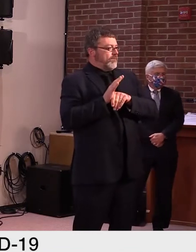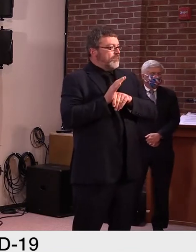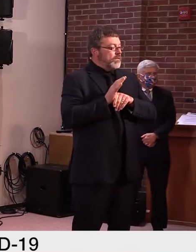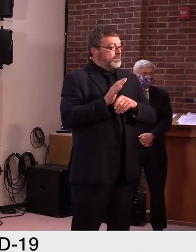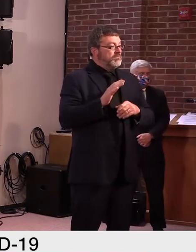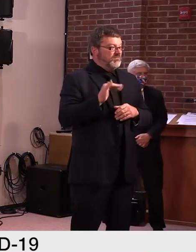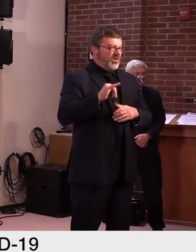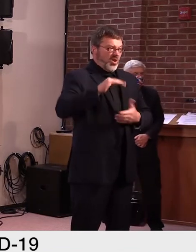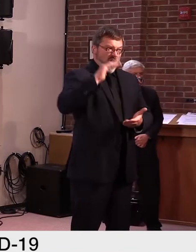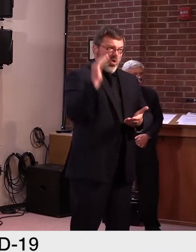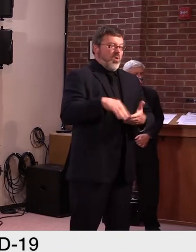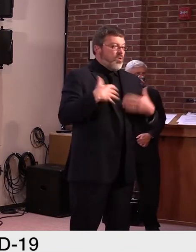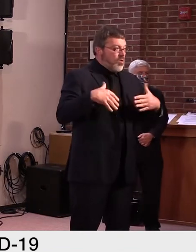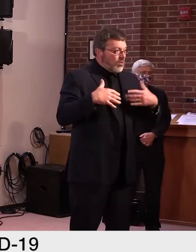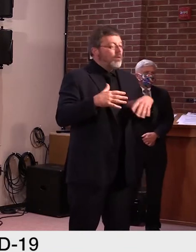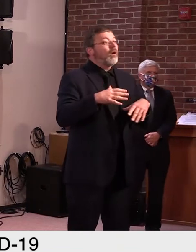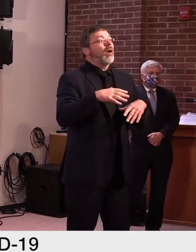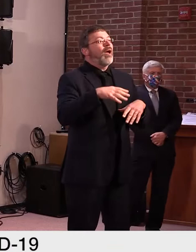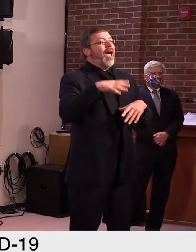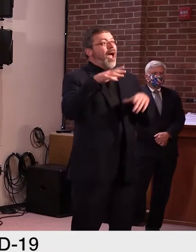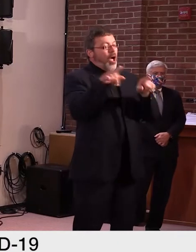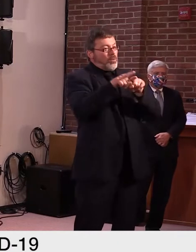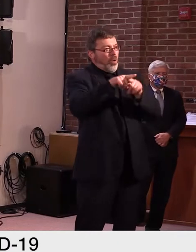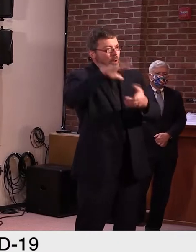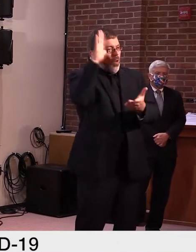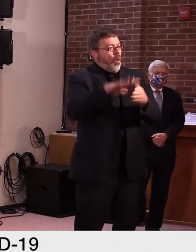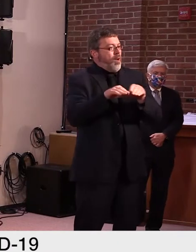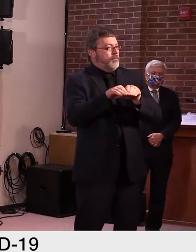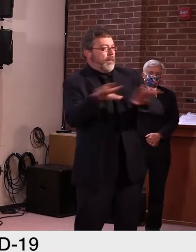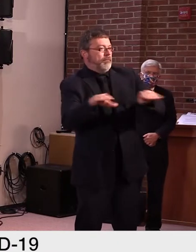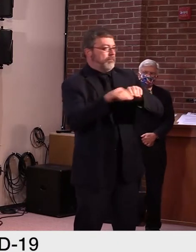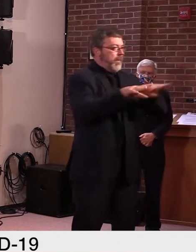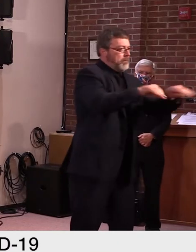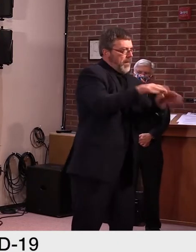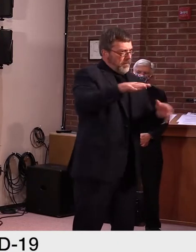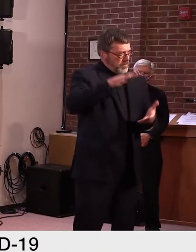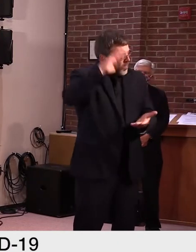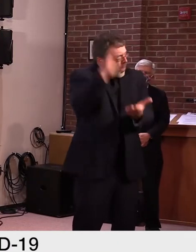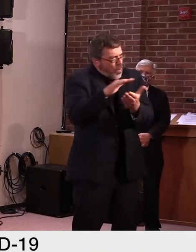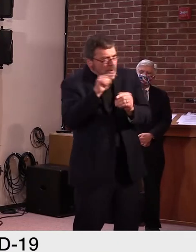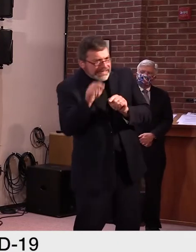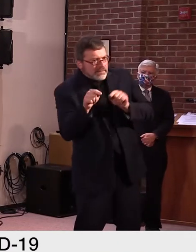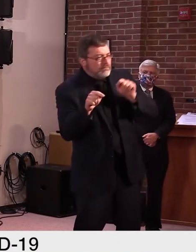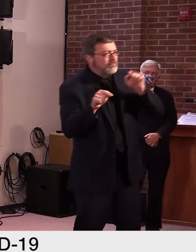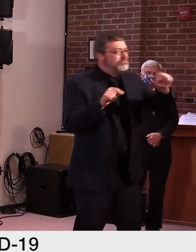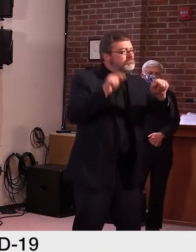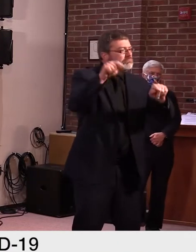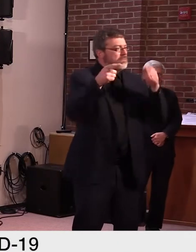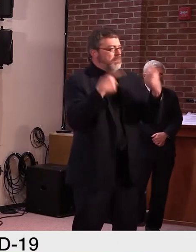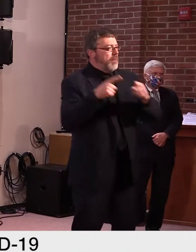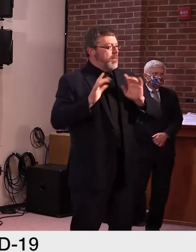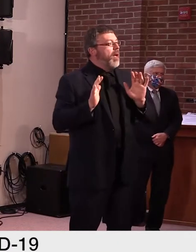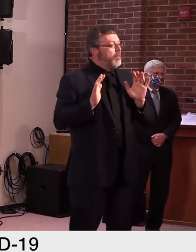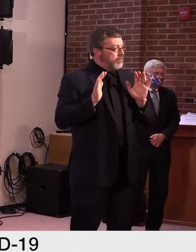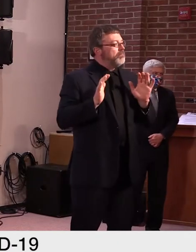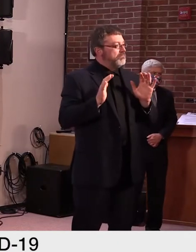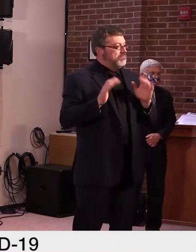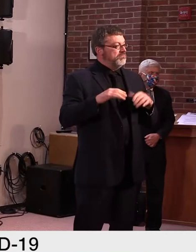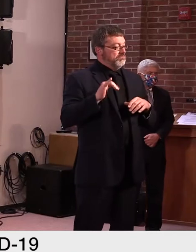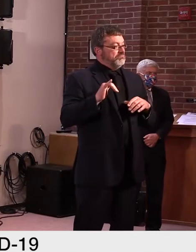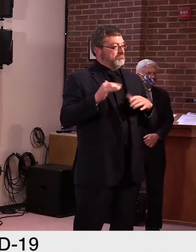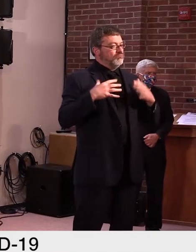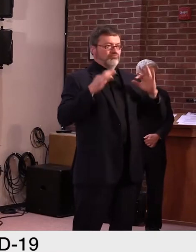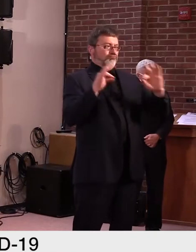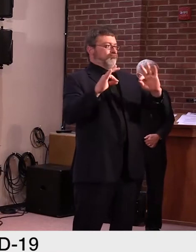we've learned from our experience with lodging and indoor dining over the last few months, we're updating our guidance. Effective